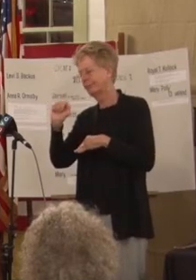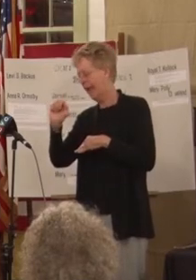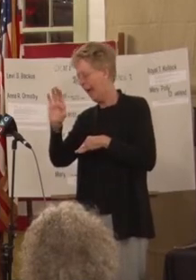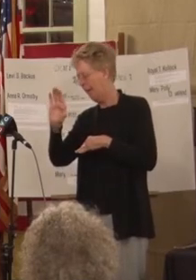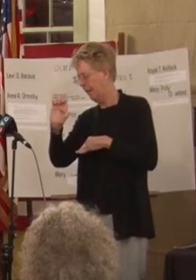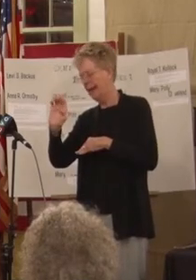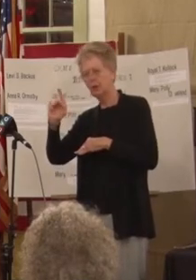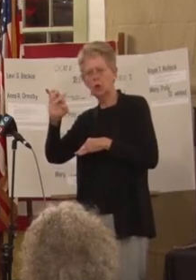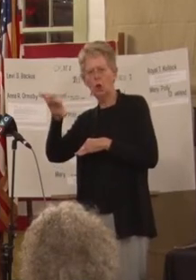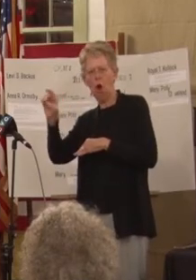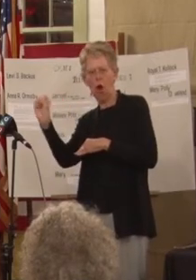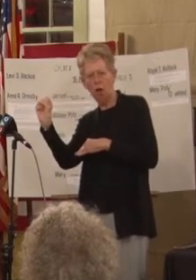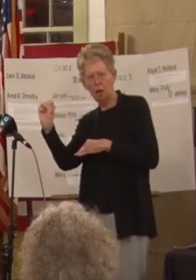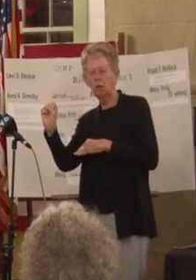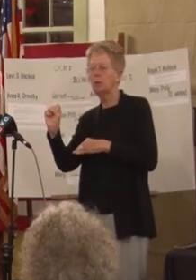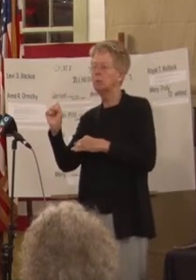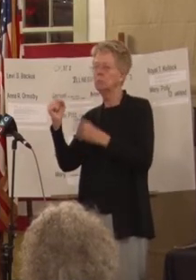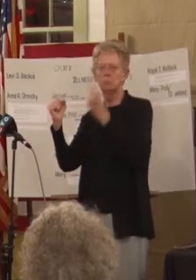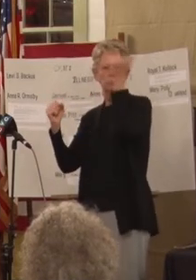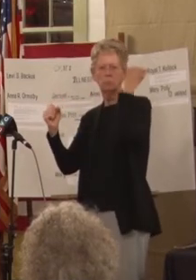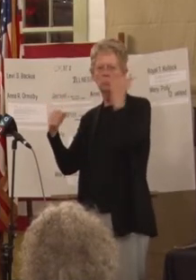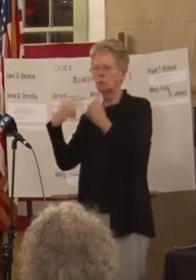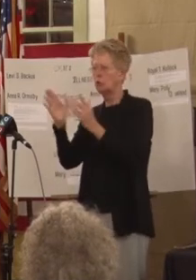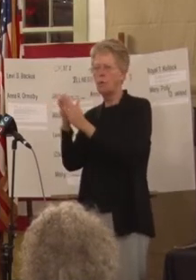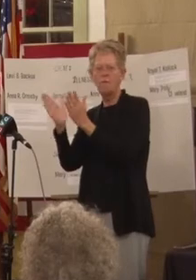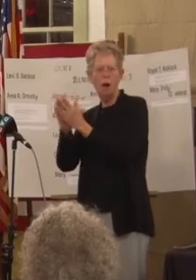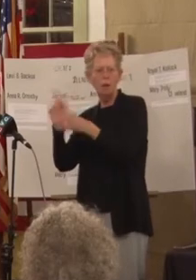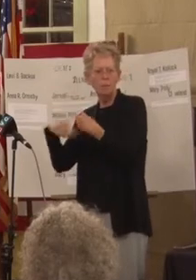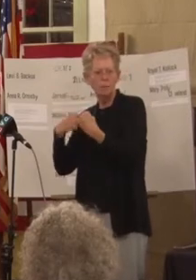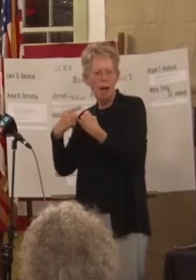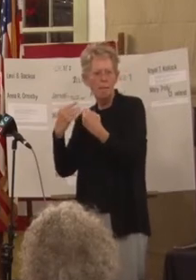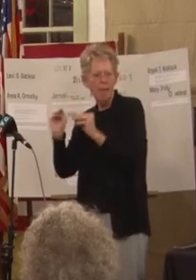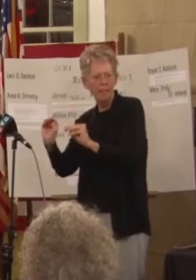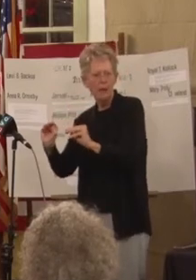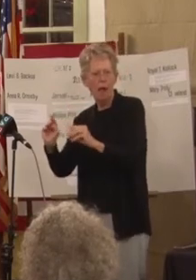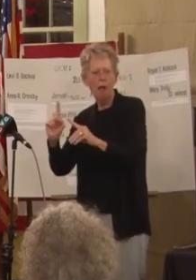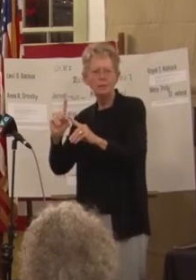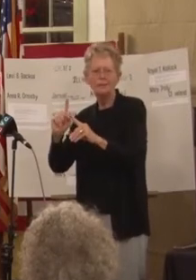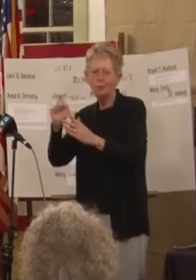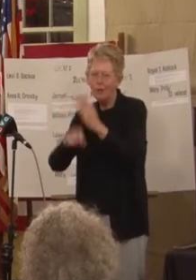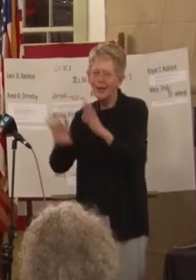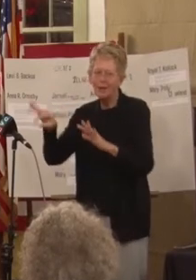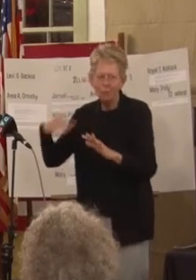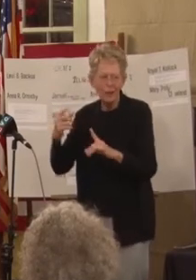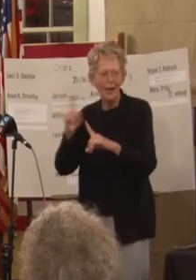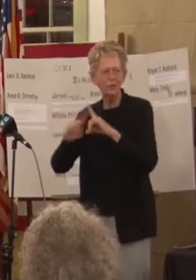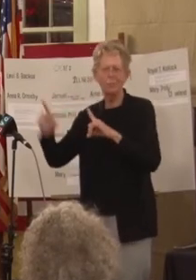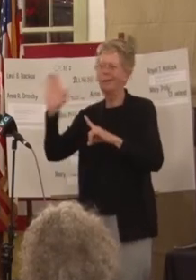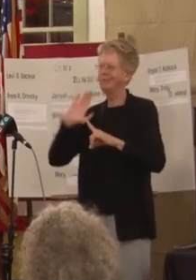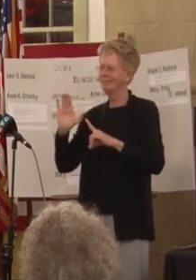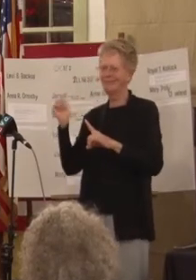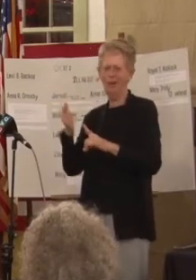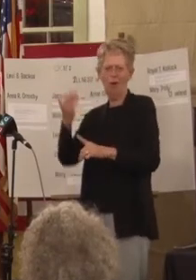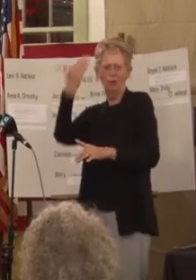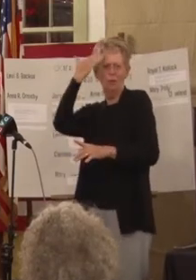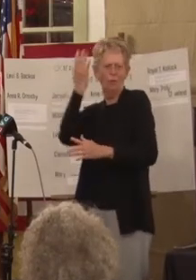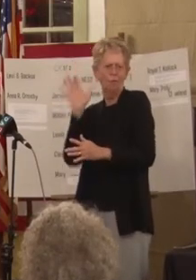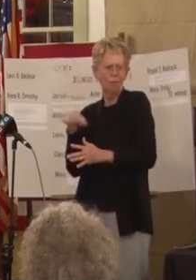two volumes on methodologies though it's written in French but everybody knew French at that point so Lydia